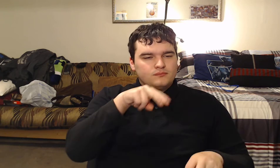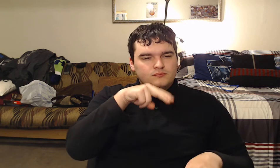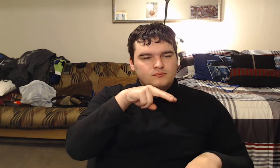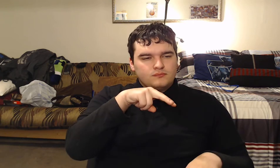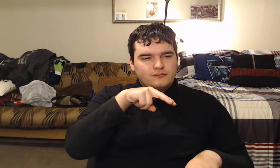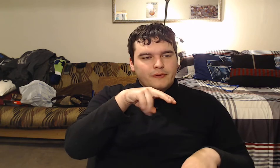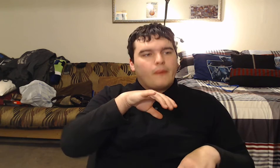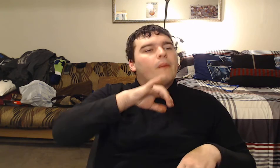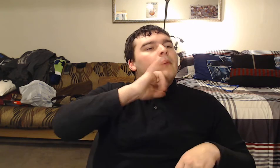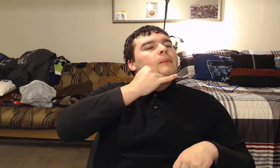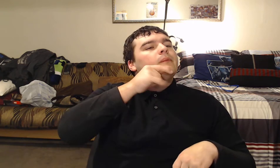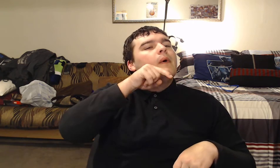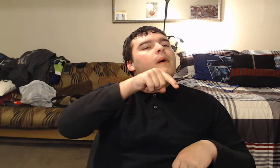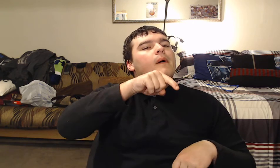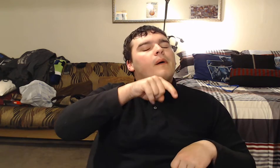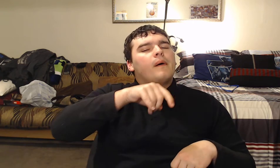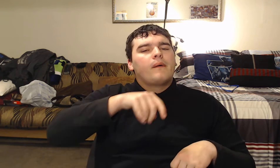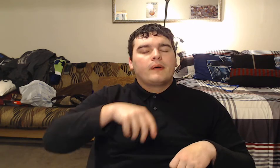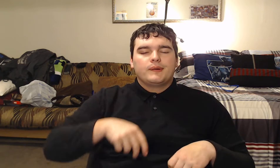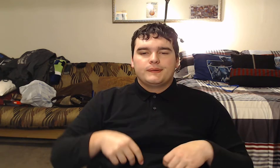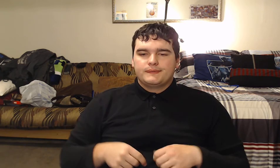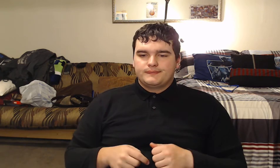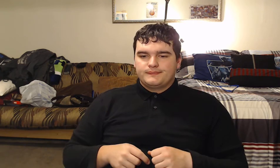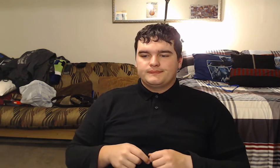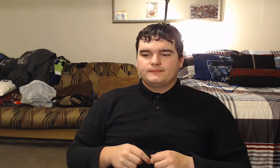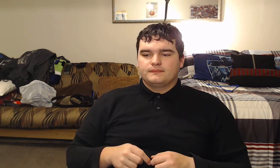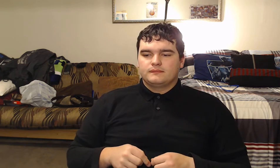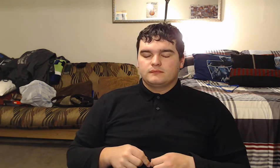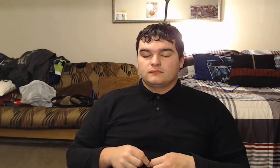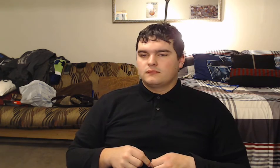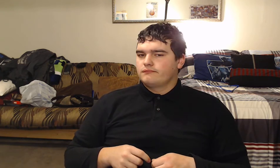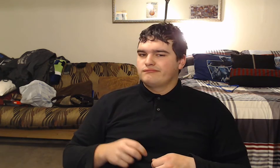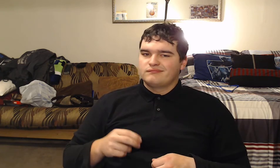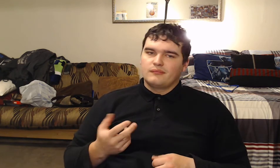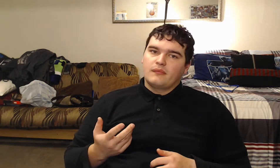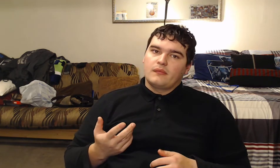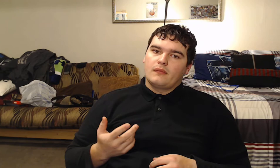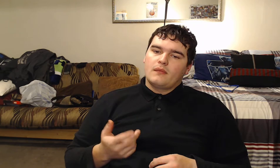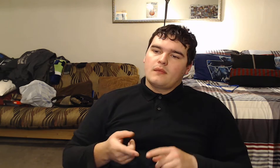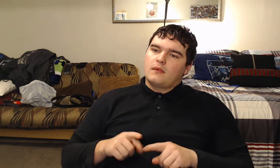A real doctor decided to show people, Abrams was lying.